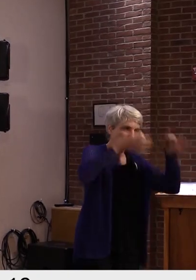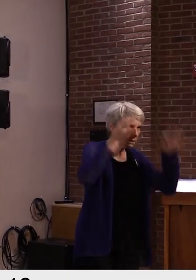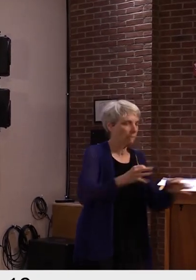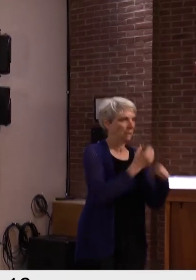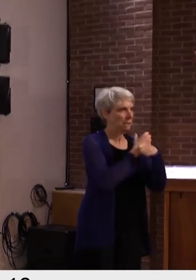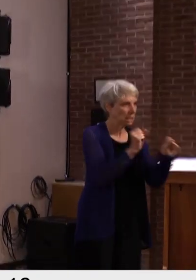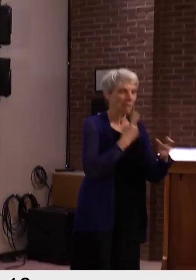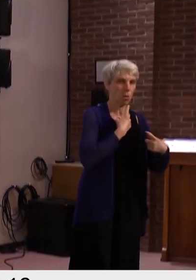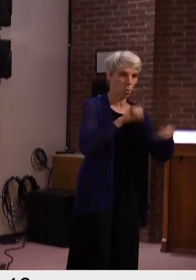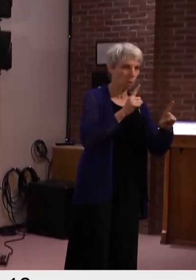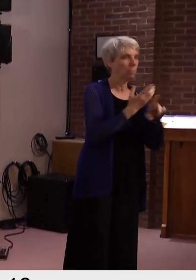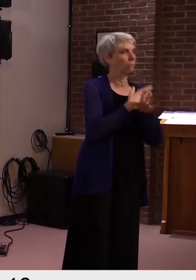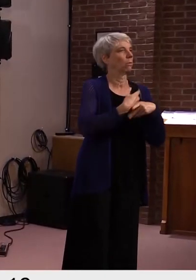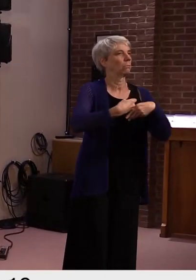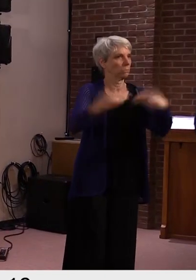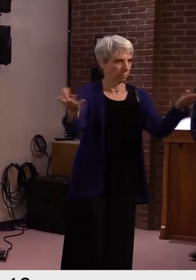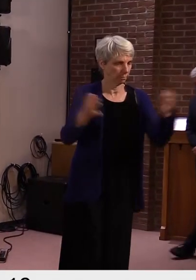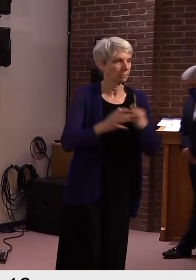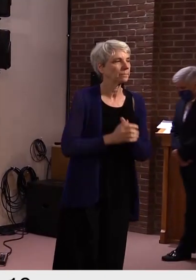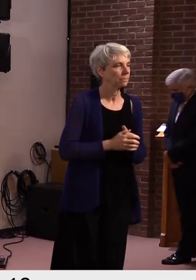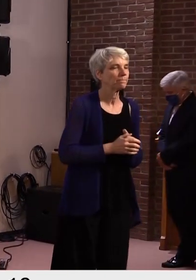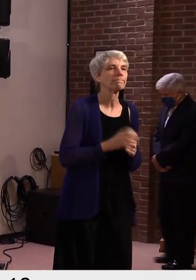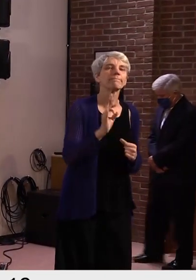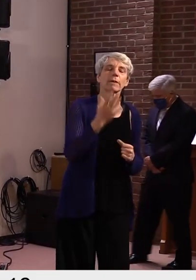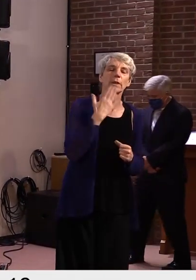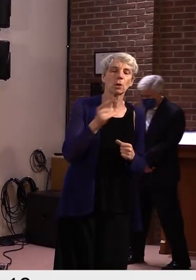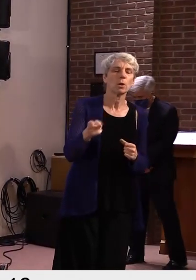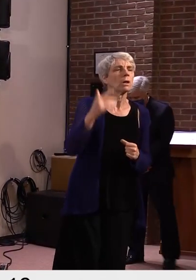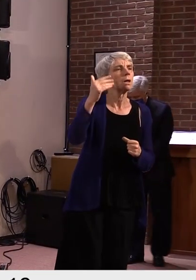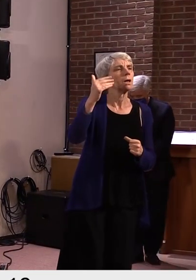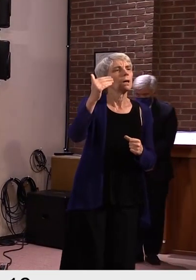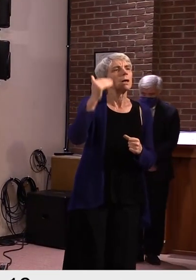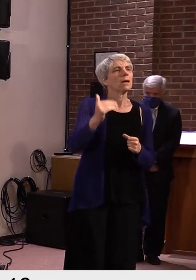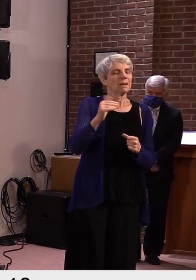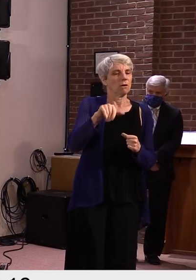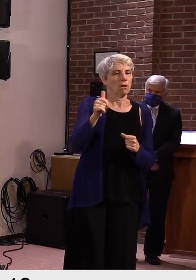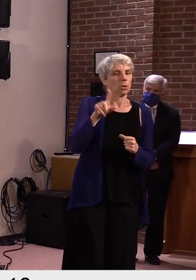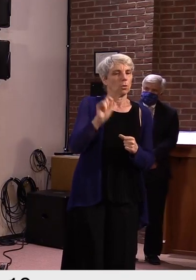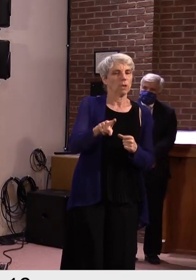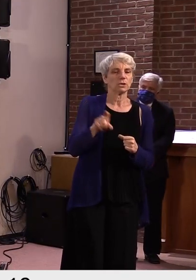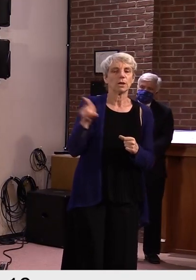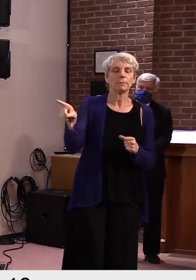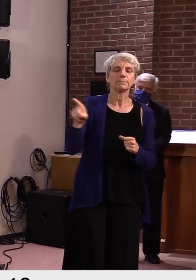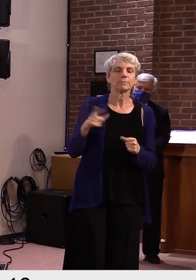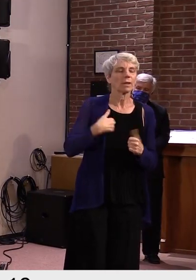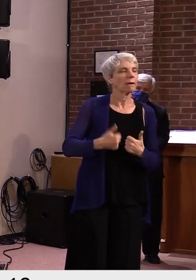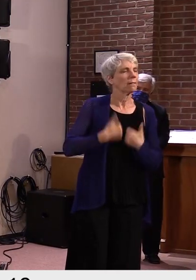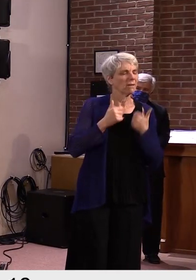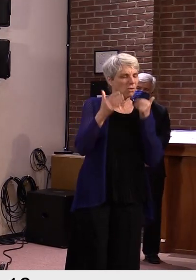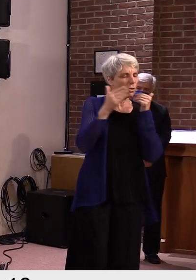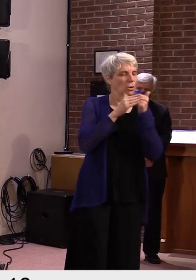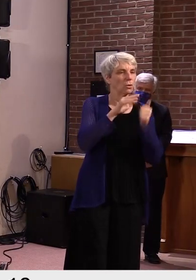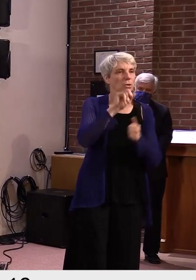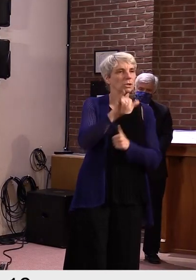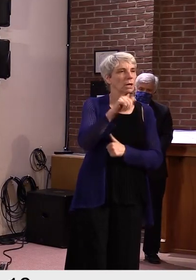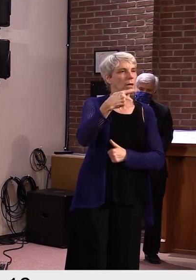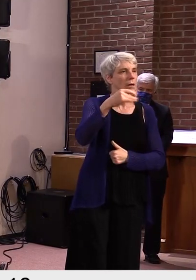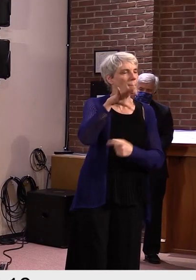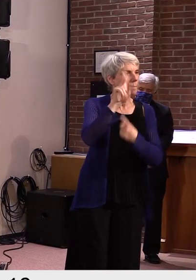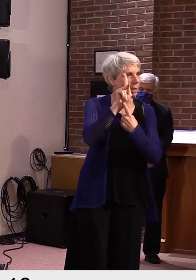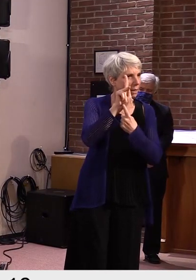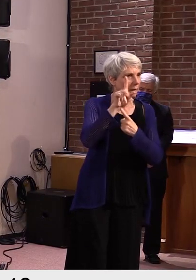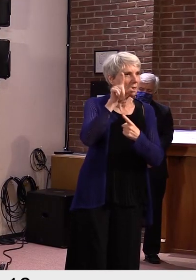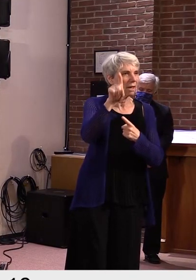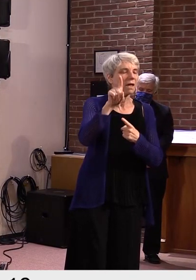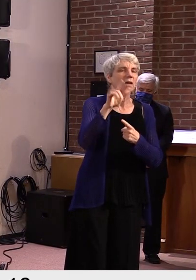regarding the, as we call it up here, I'm just real close to JP. Regarding the Ponzi Peak